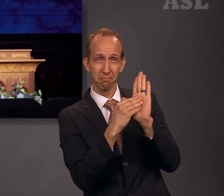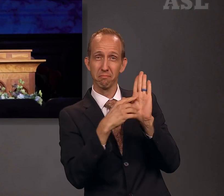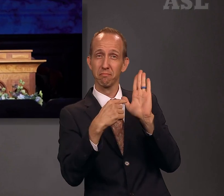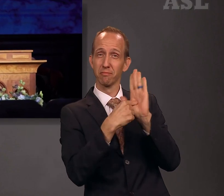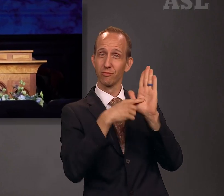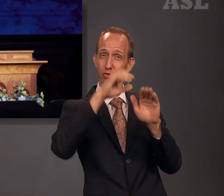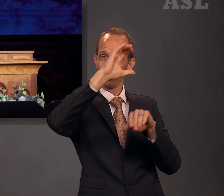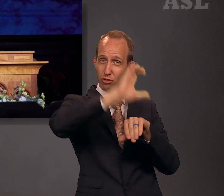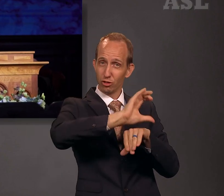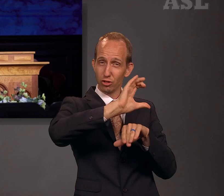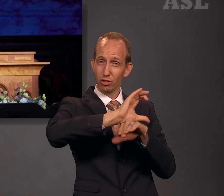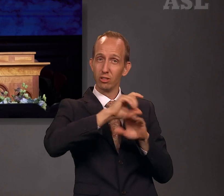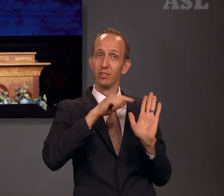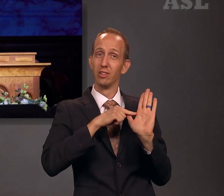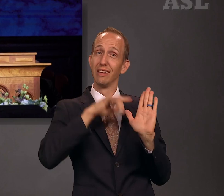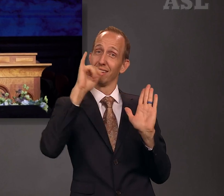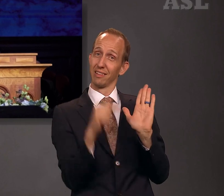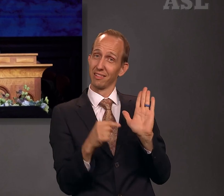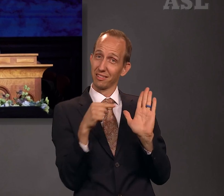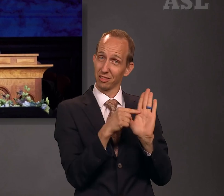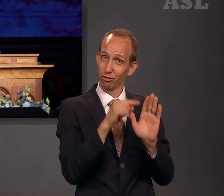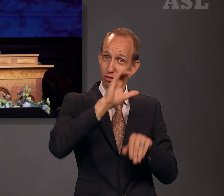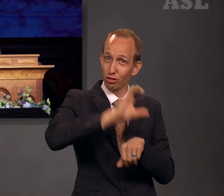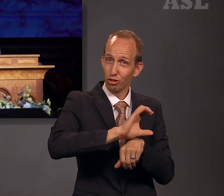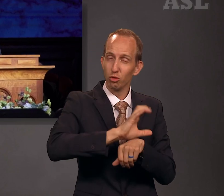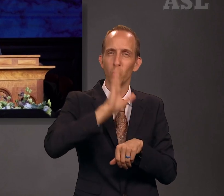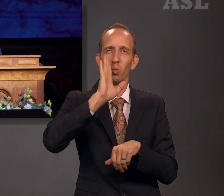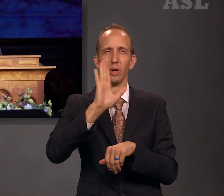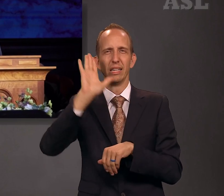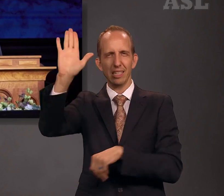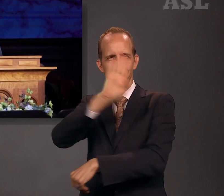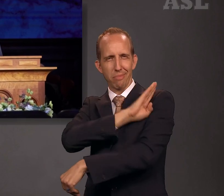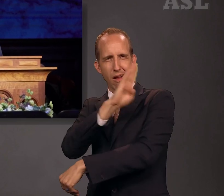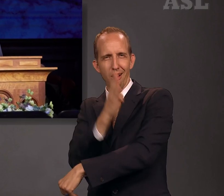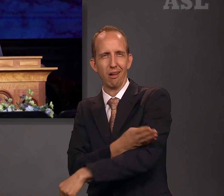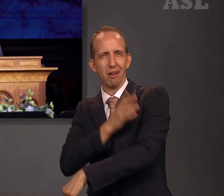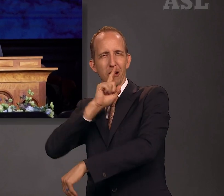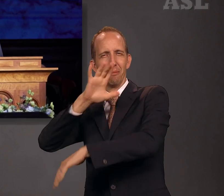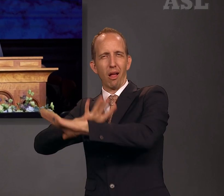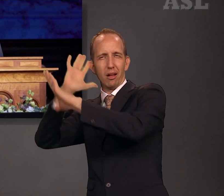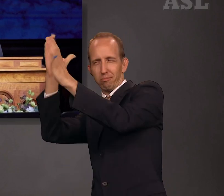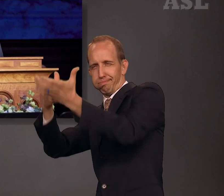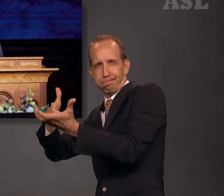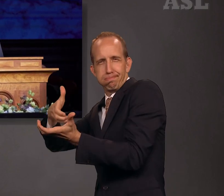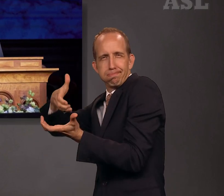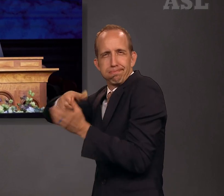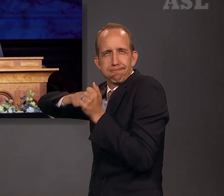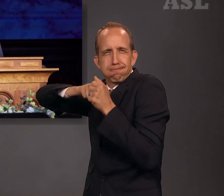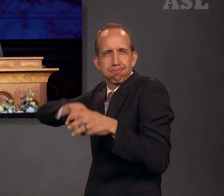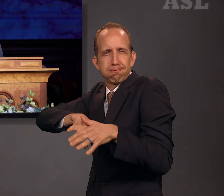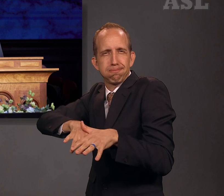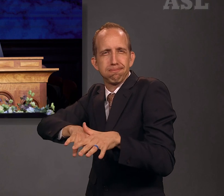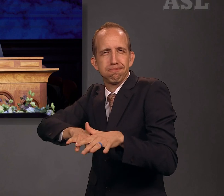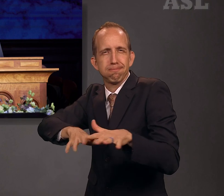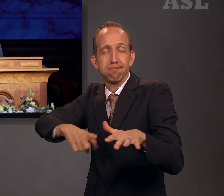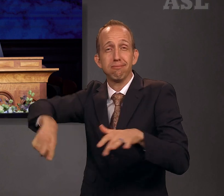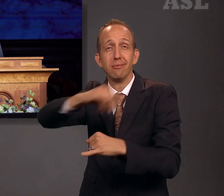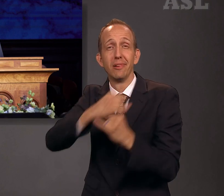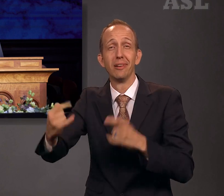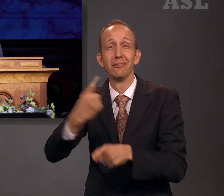of the Lord's Church, He whose church this is will pour down His power and blessings upon the